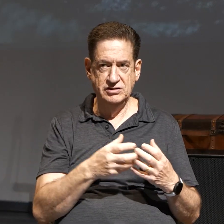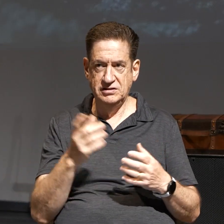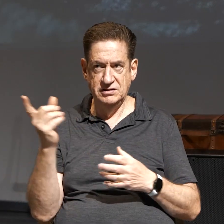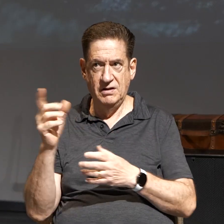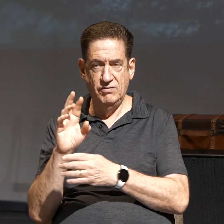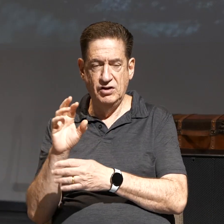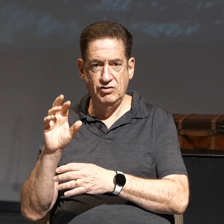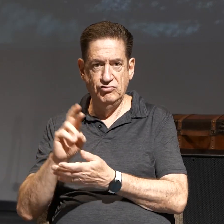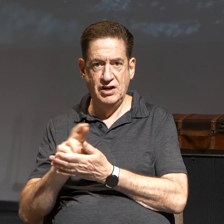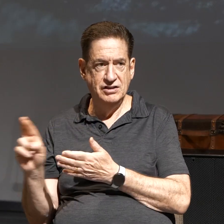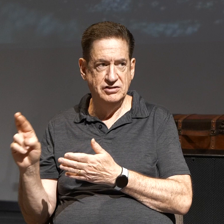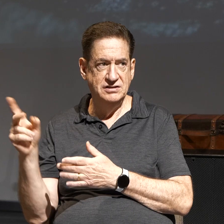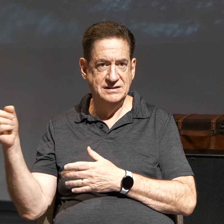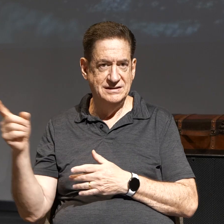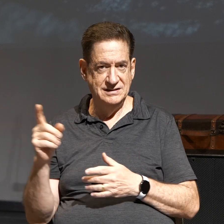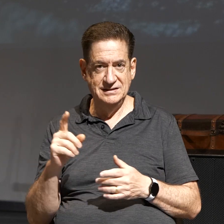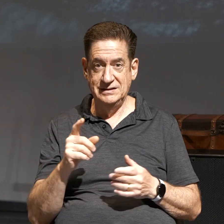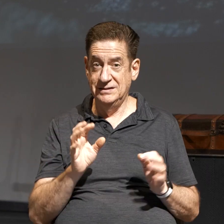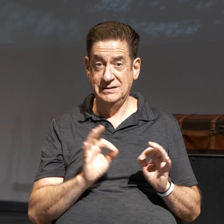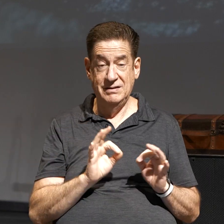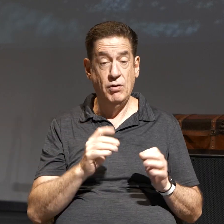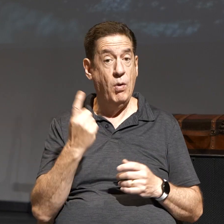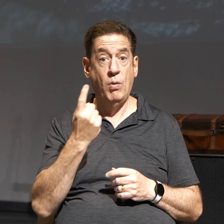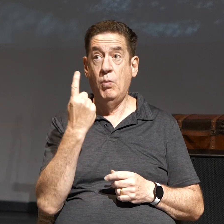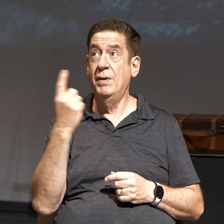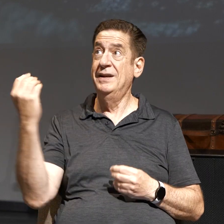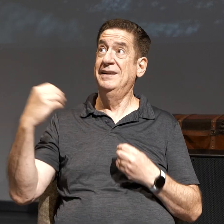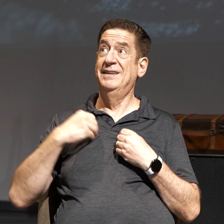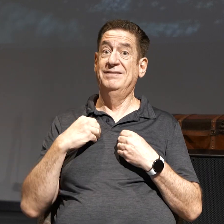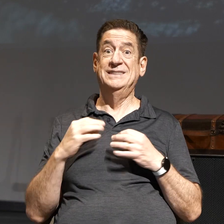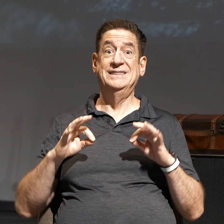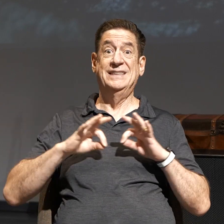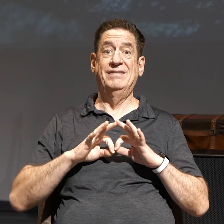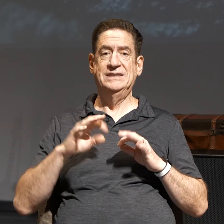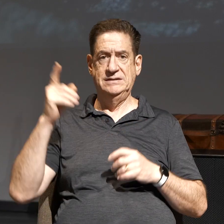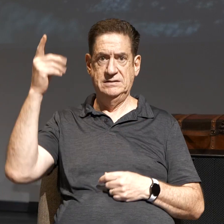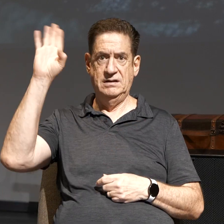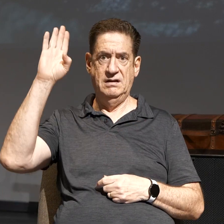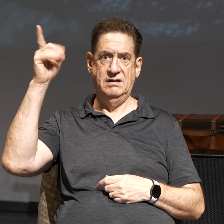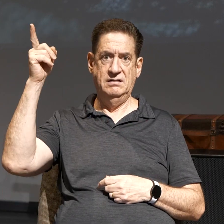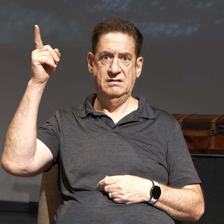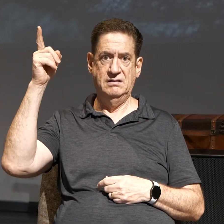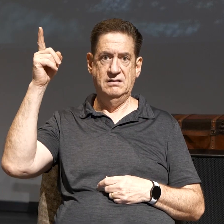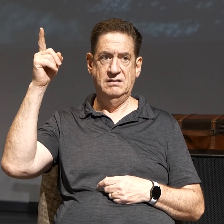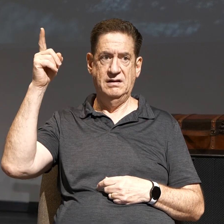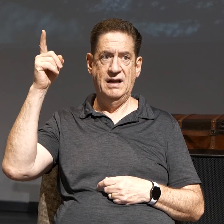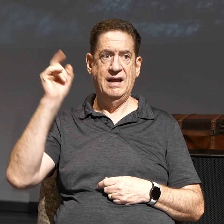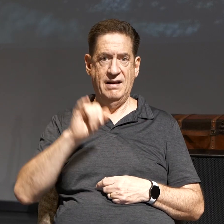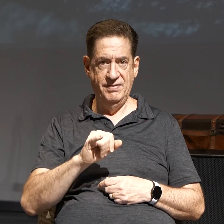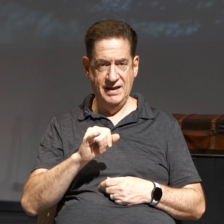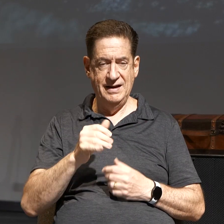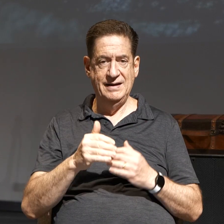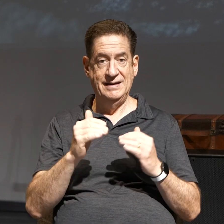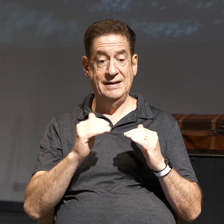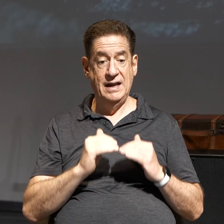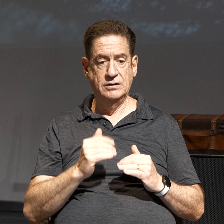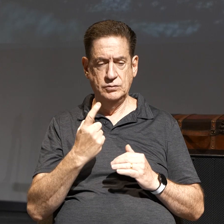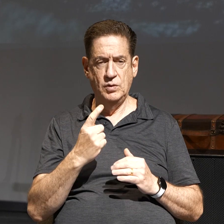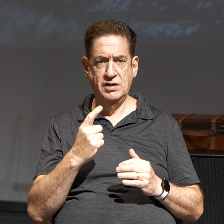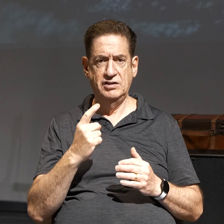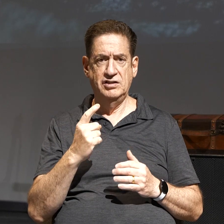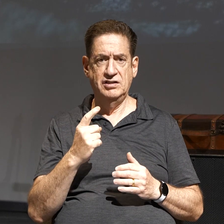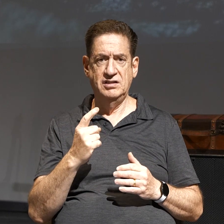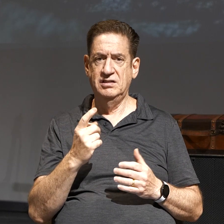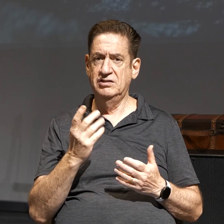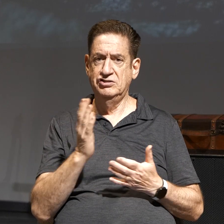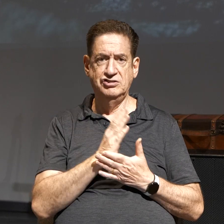That's insignificance. The only one that can give us significance is God. I won't go into that. The next one is shattered, perished for